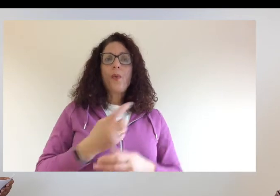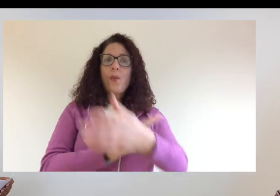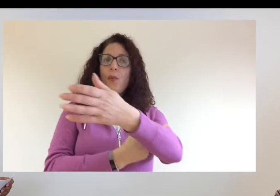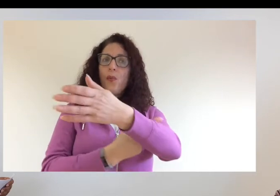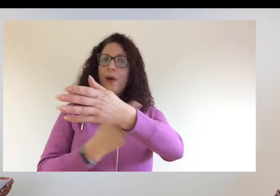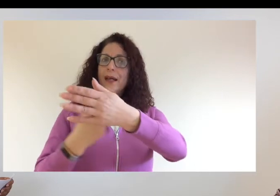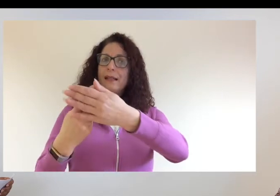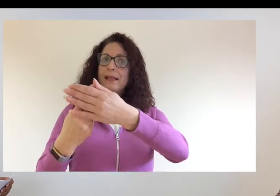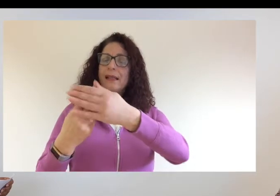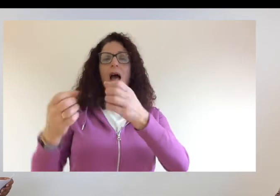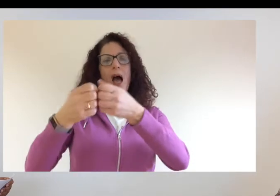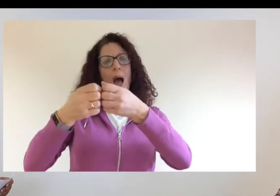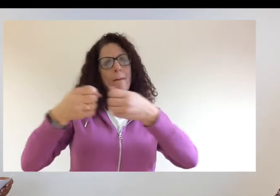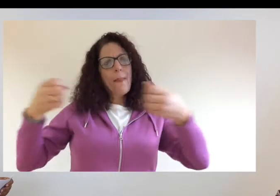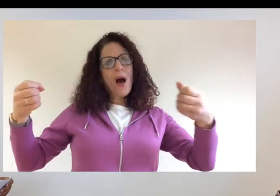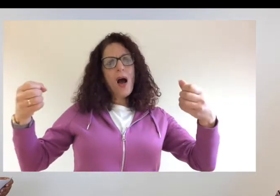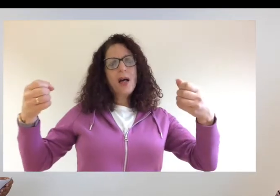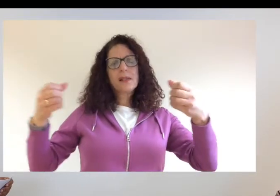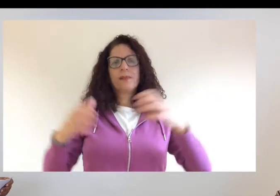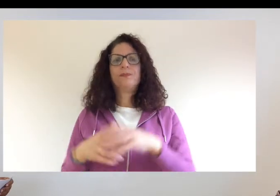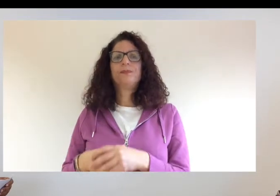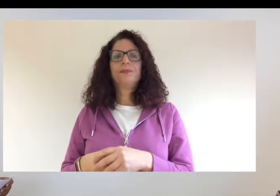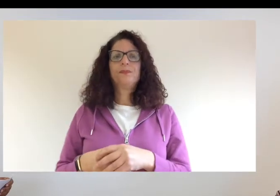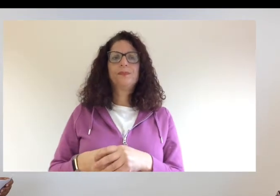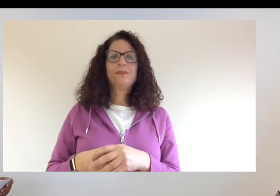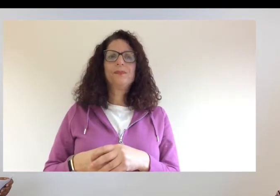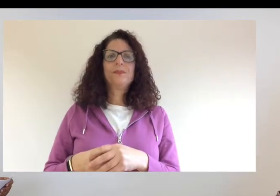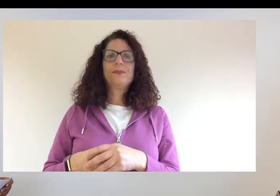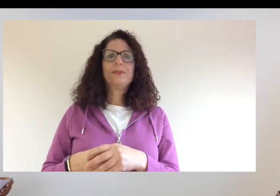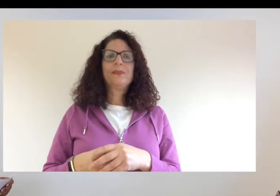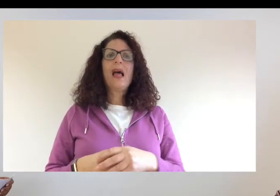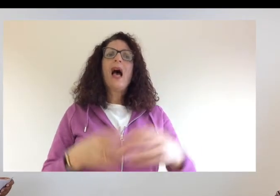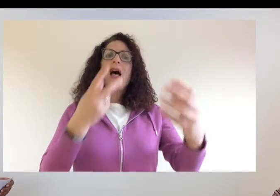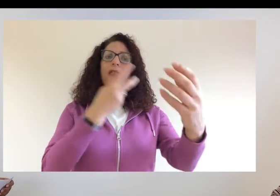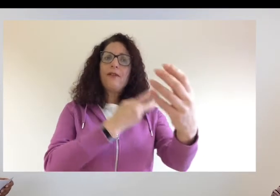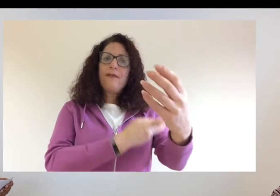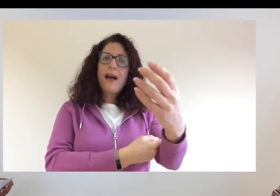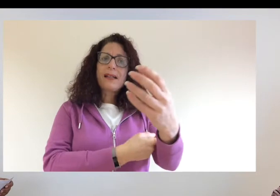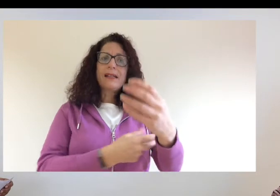The vaccine has been tested to make sure it's safe.